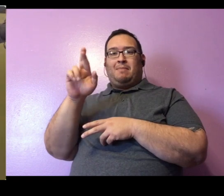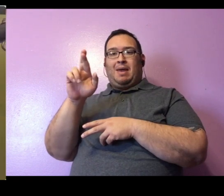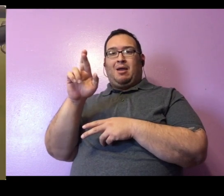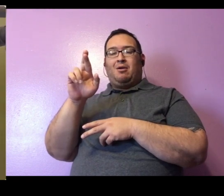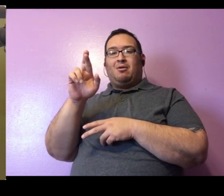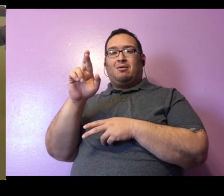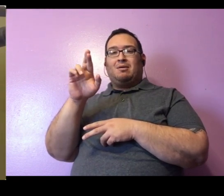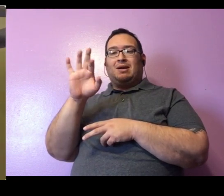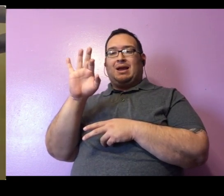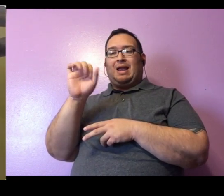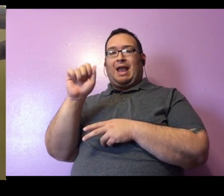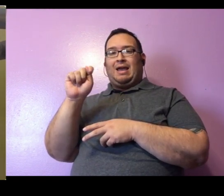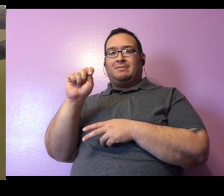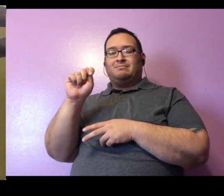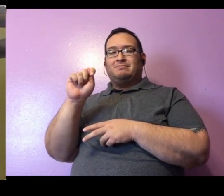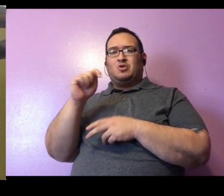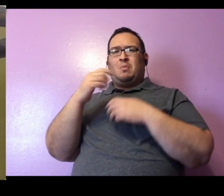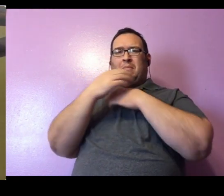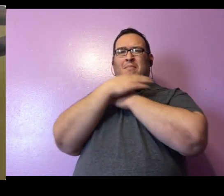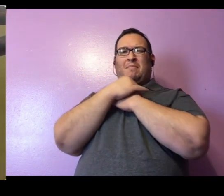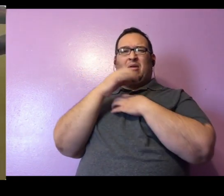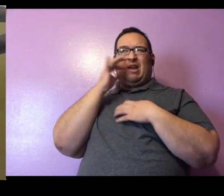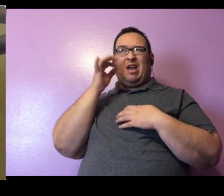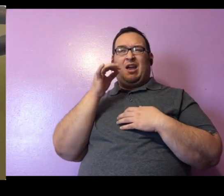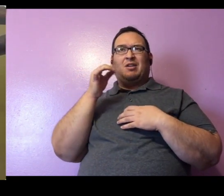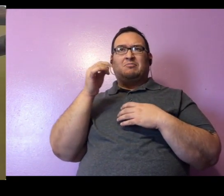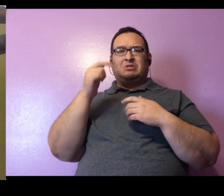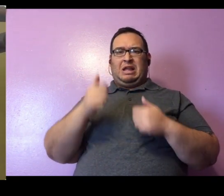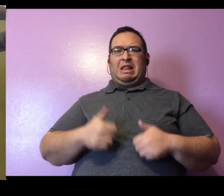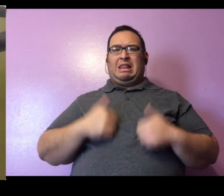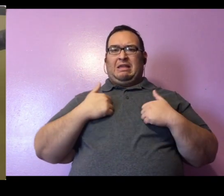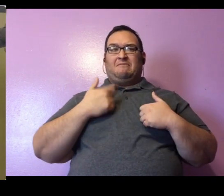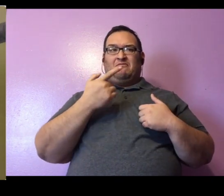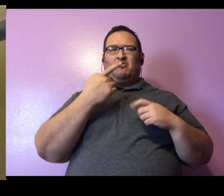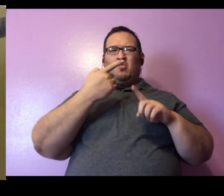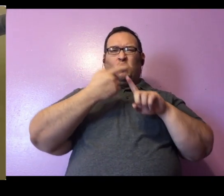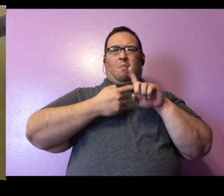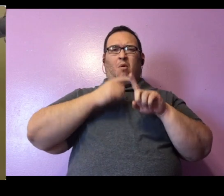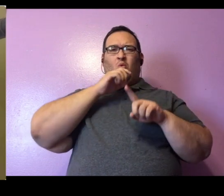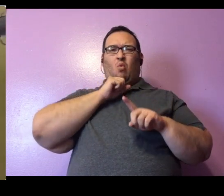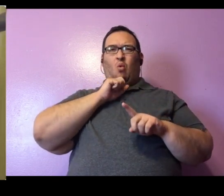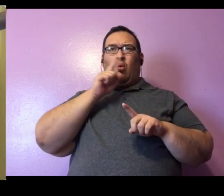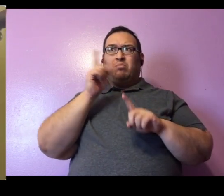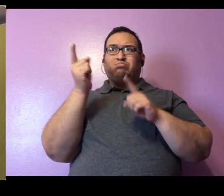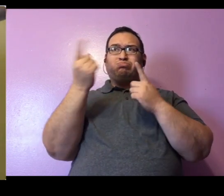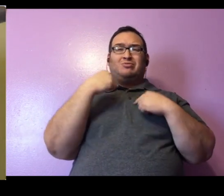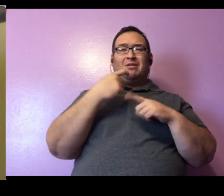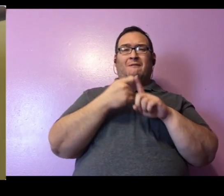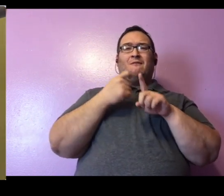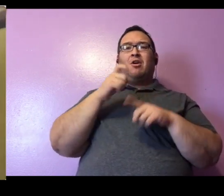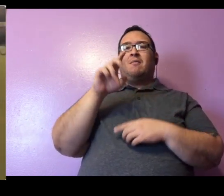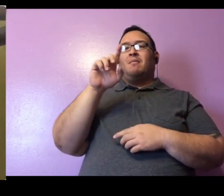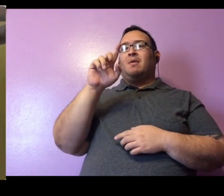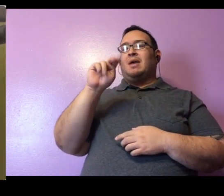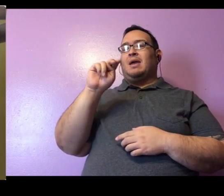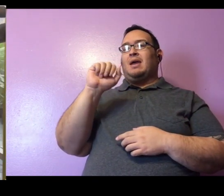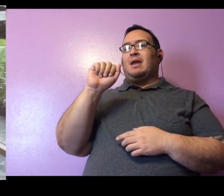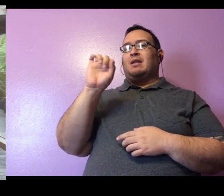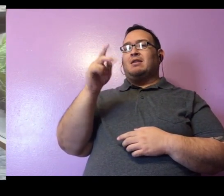was about one month old. She came to us from the Nashville Zoo when she was very small. And we actually finished